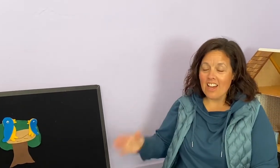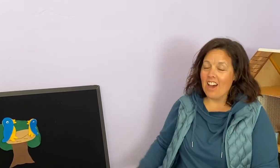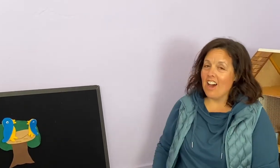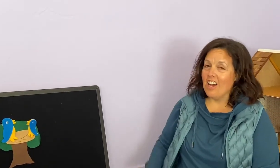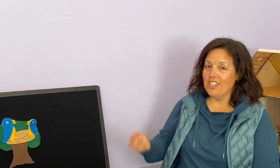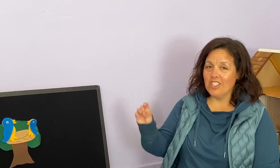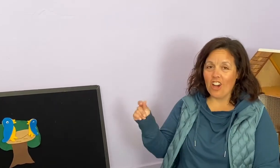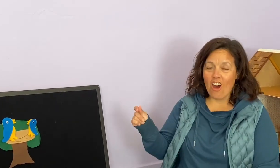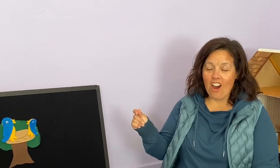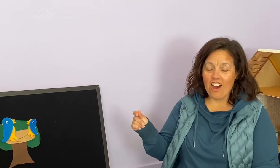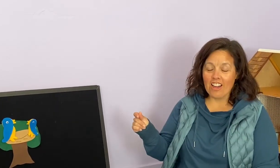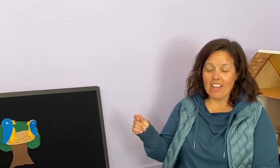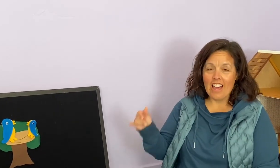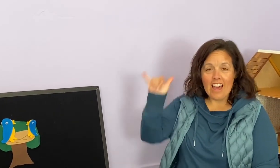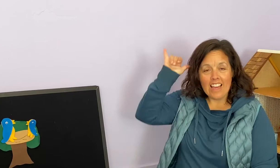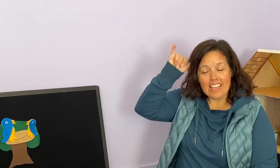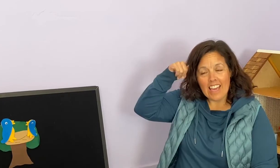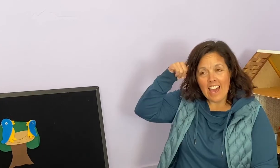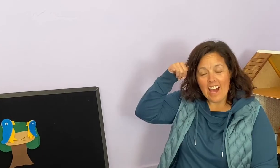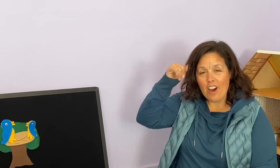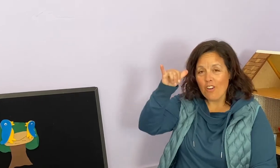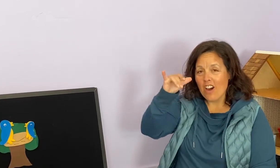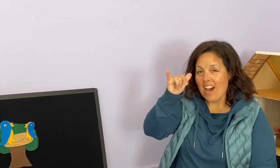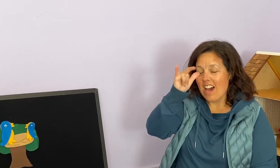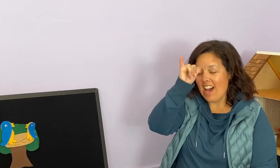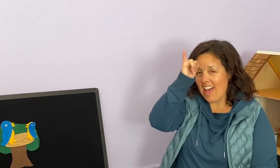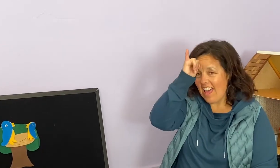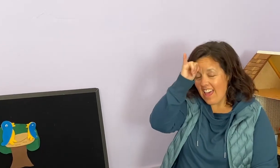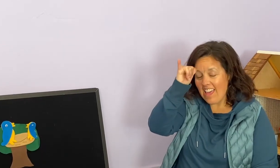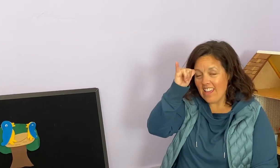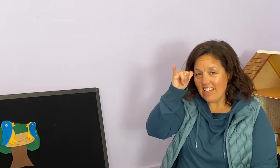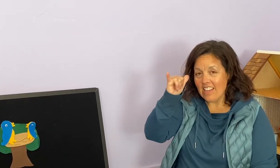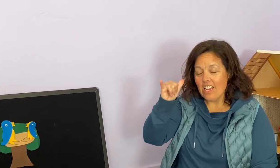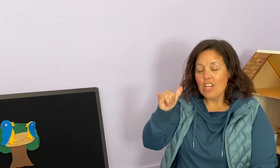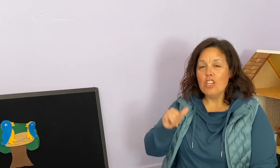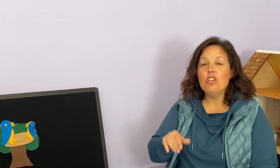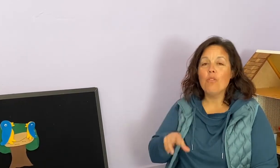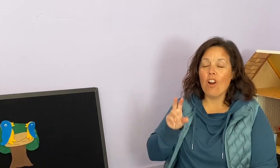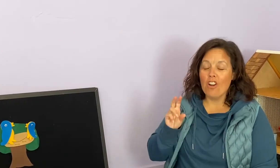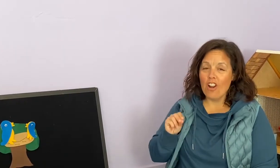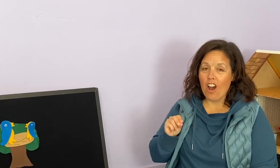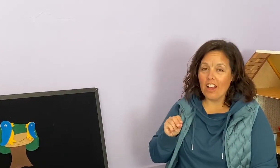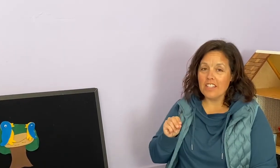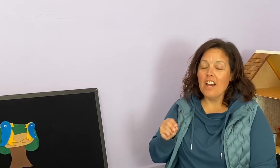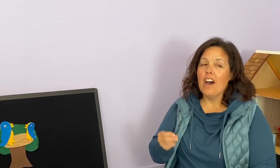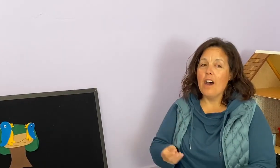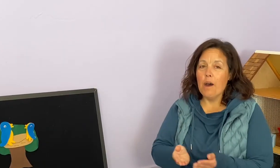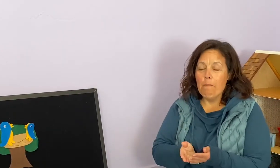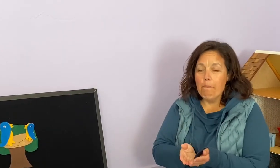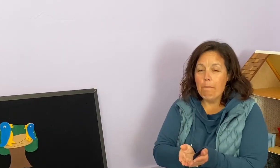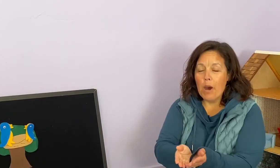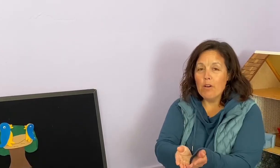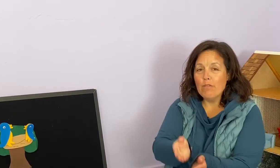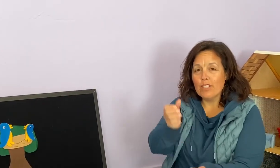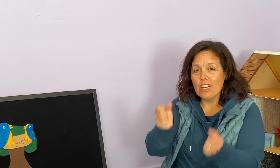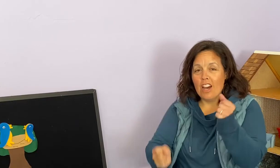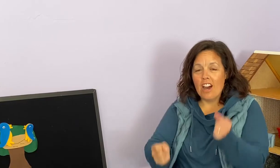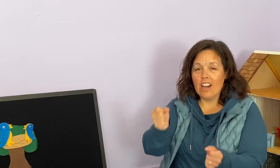a dog, a cow, a hen. You are not a cat, a